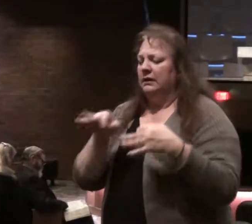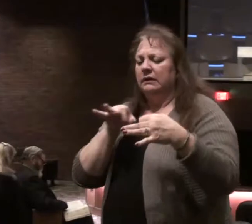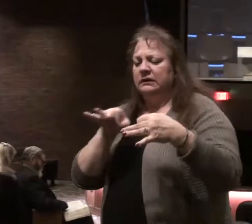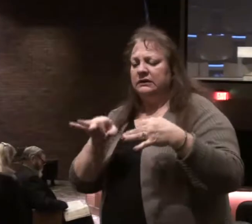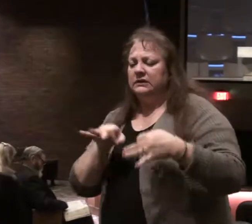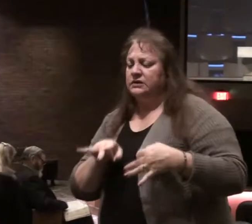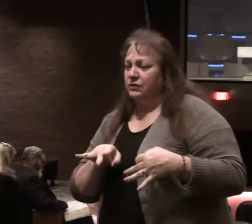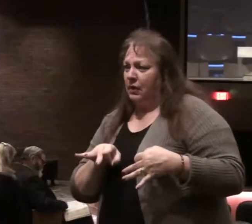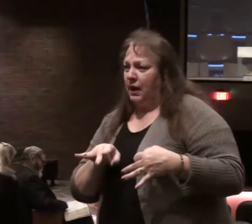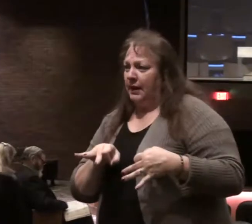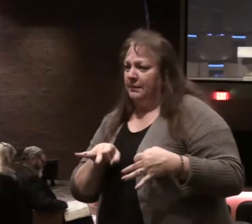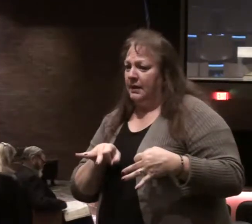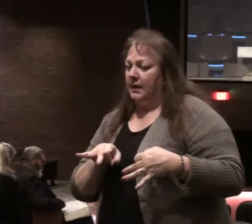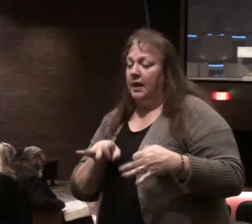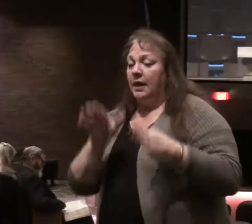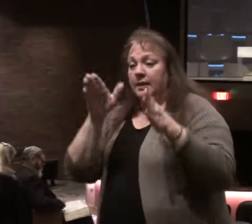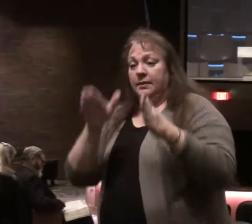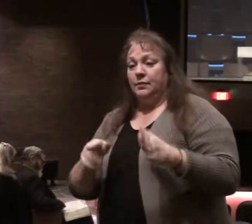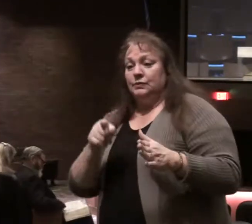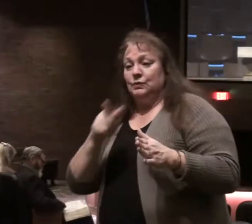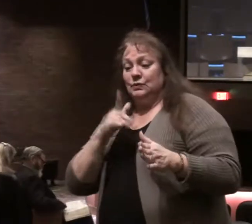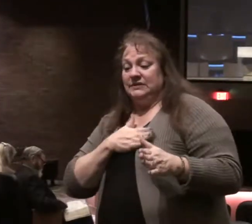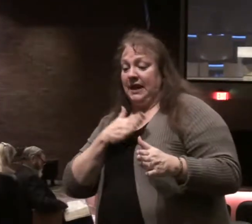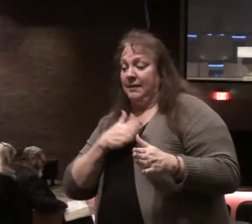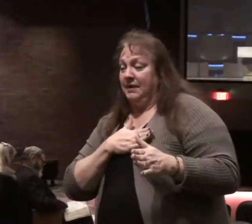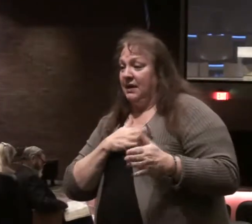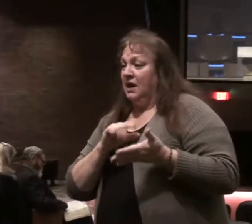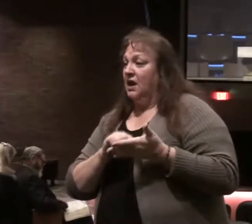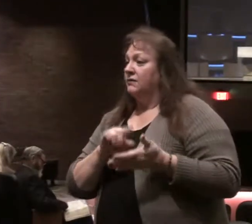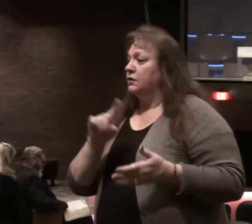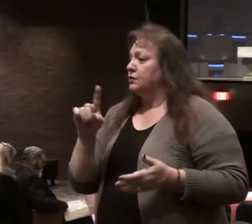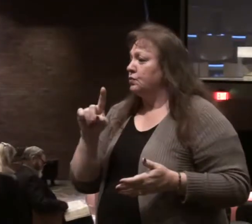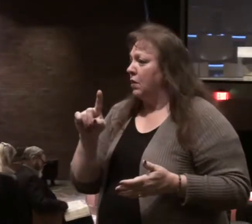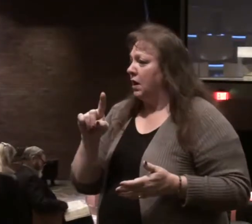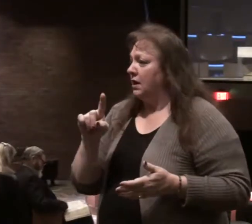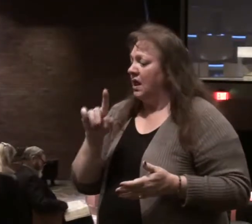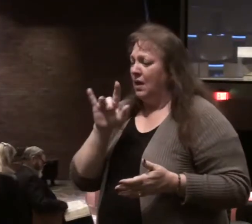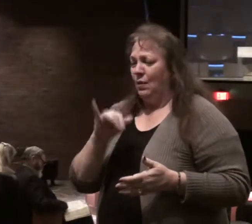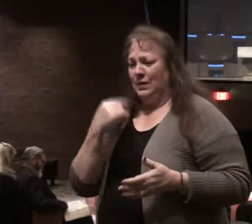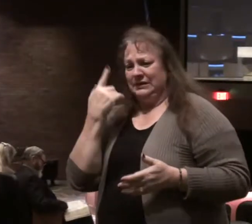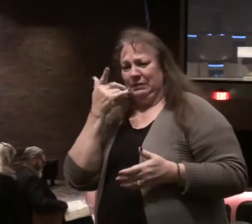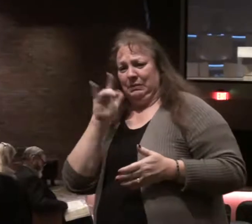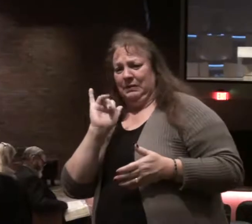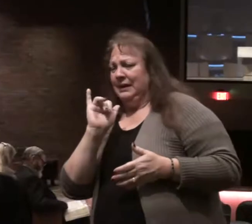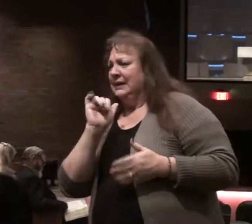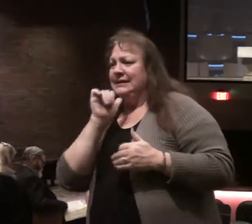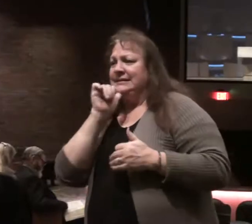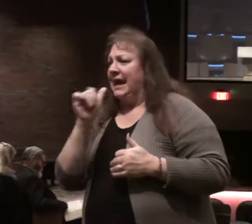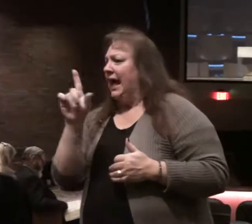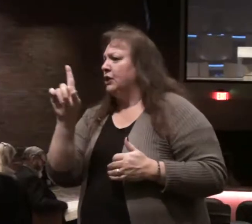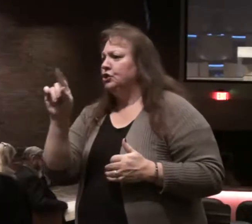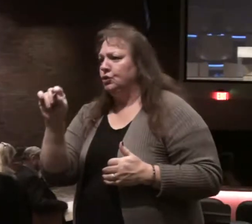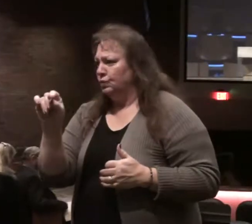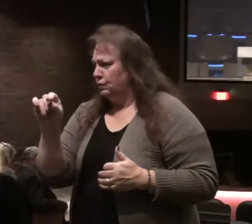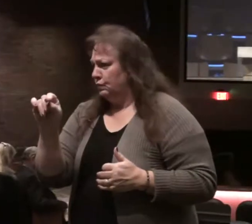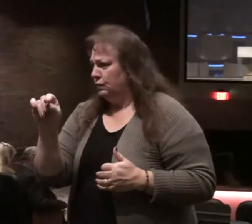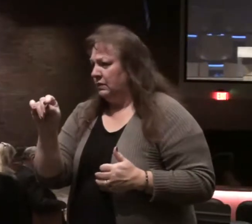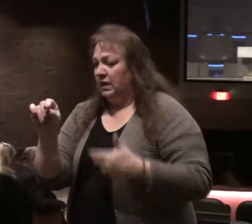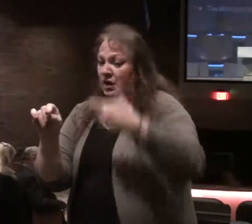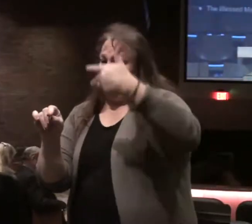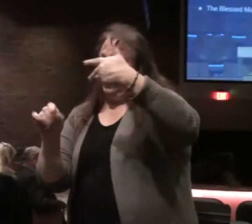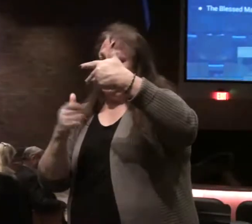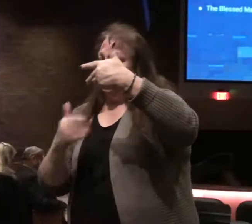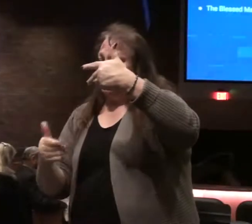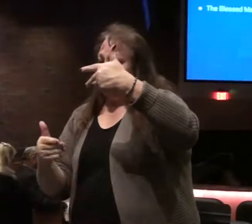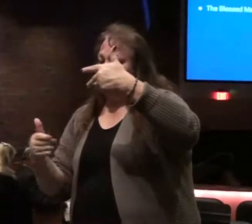of the blessed man. In verse 1, it gives a description of what the blessed person does not do. And there are three